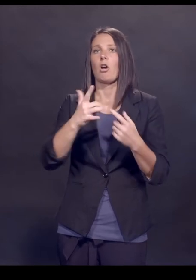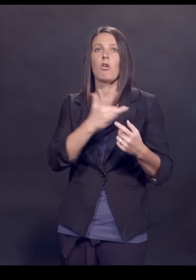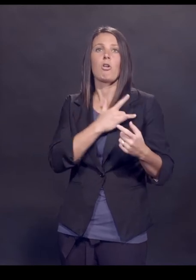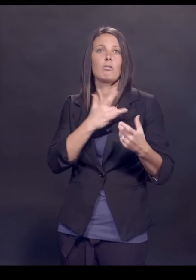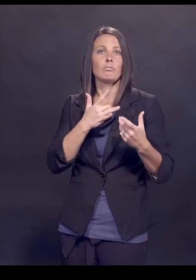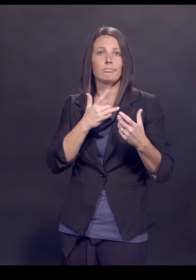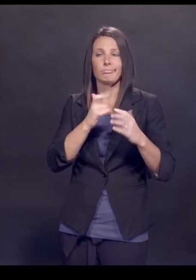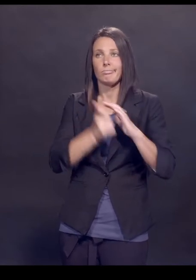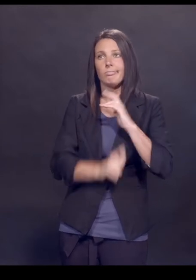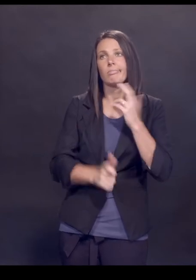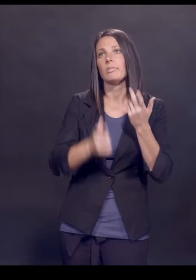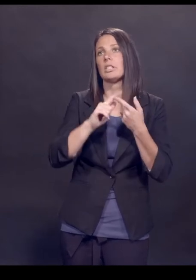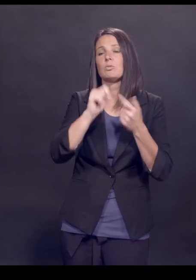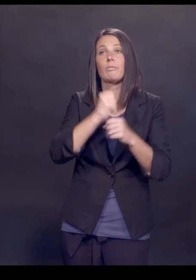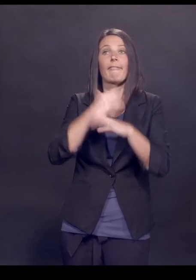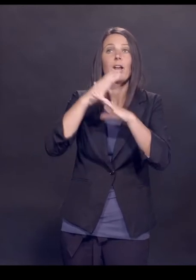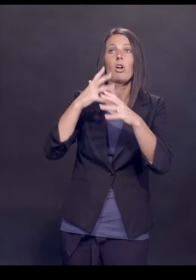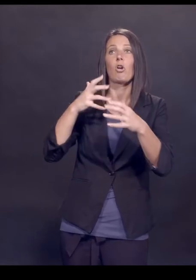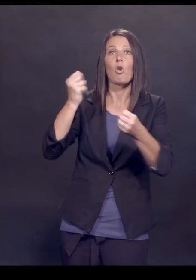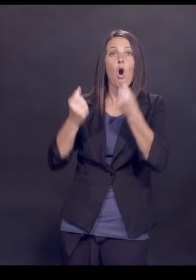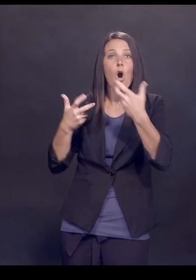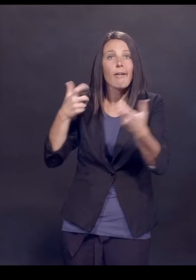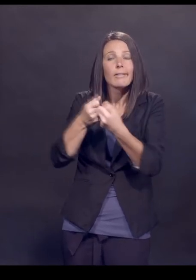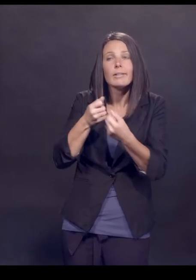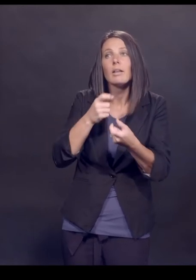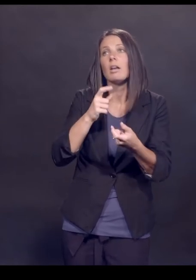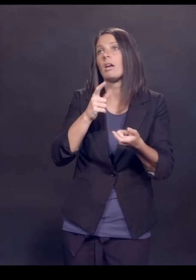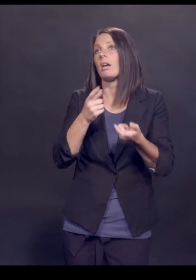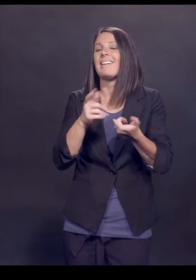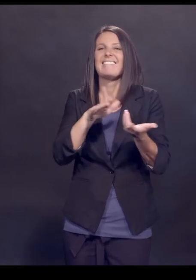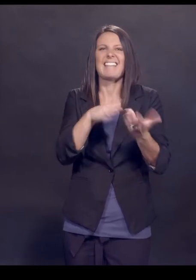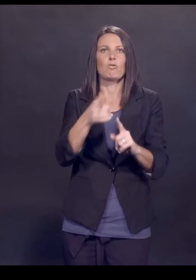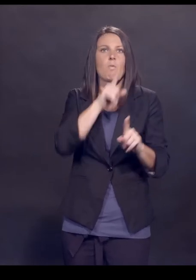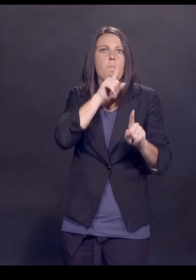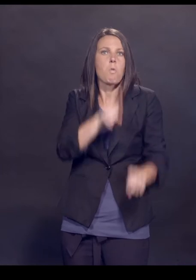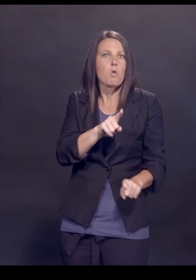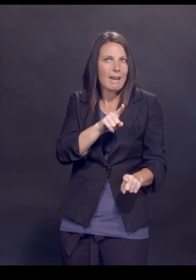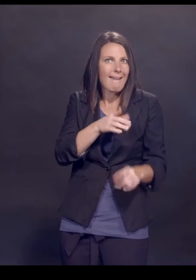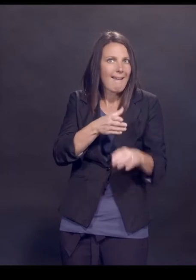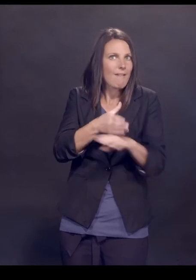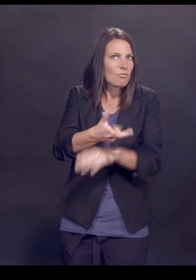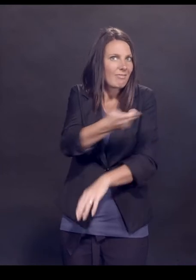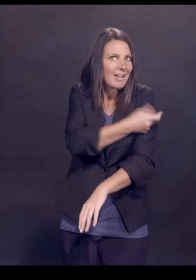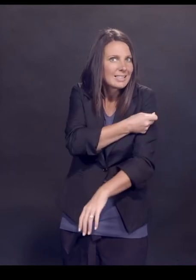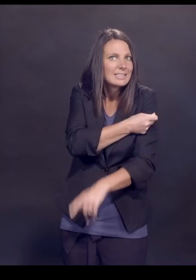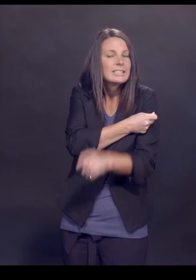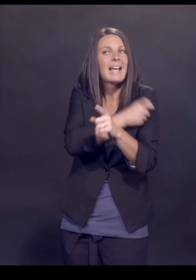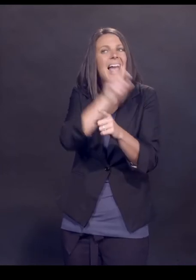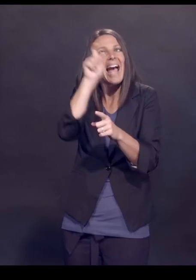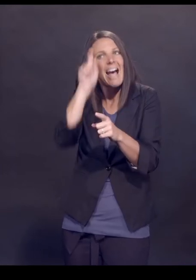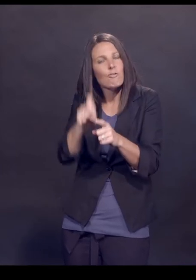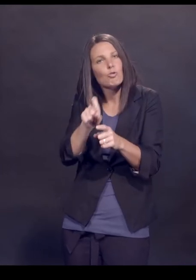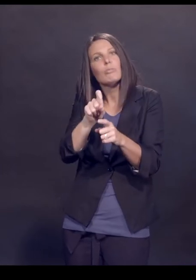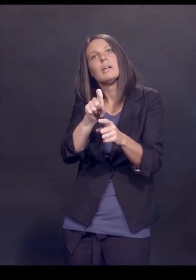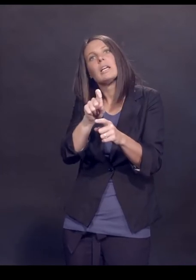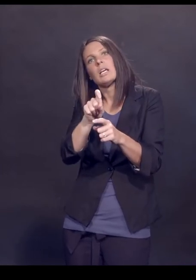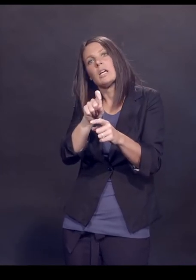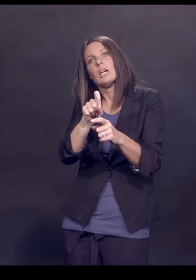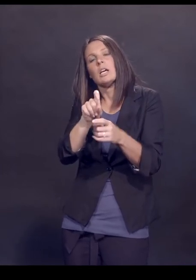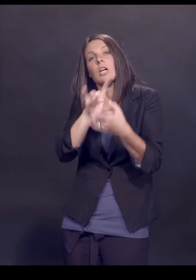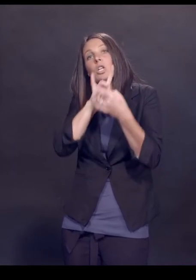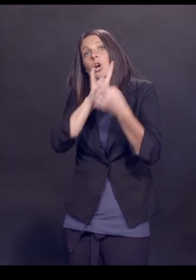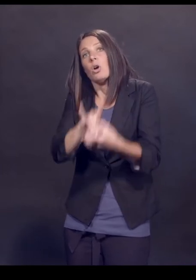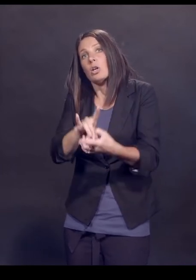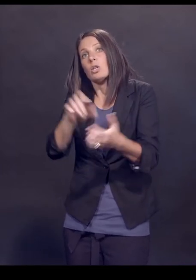car accidents. It doesn't do any of that. So, deaths that are reported have to be at least biologically, plausibly